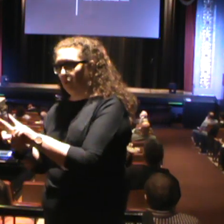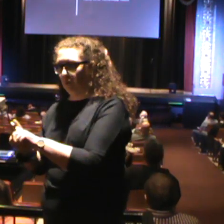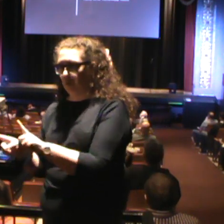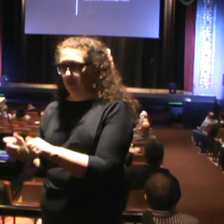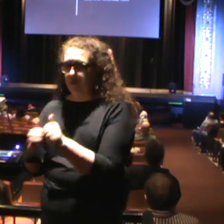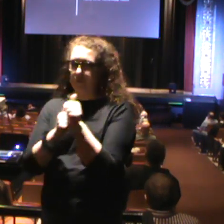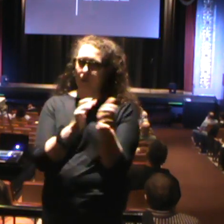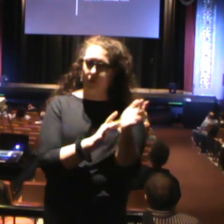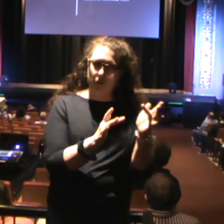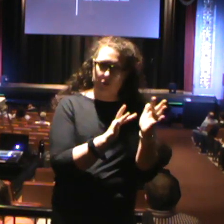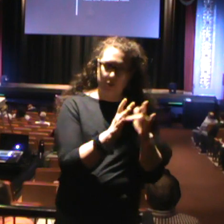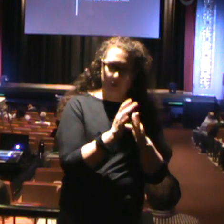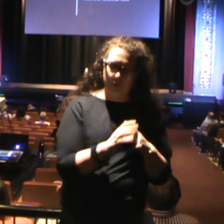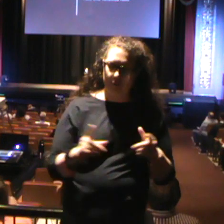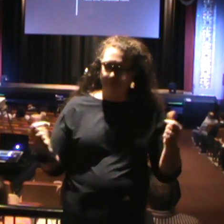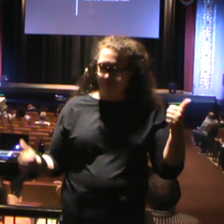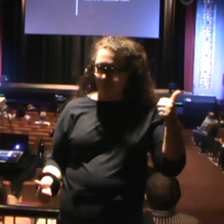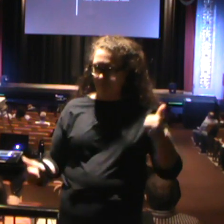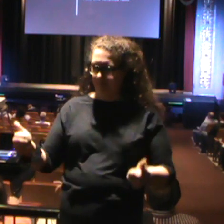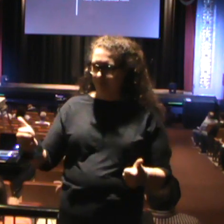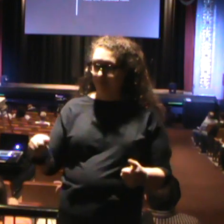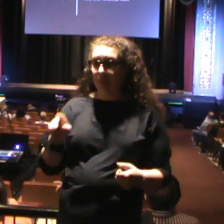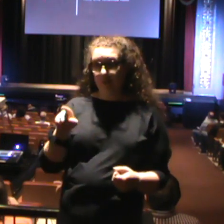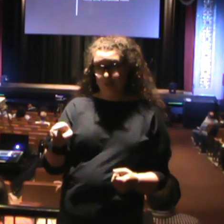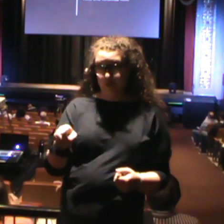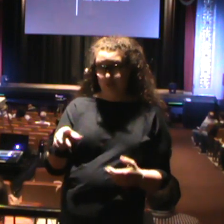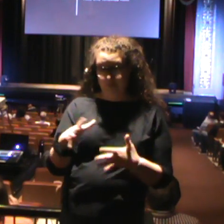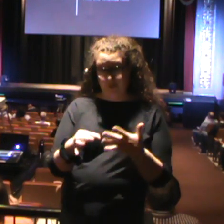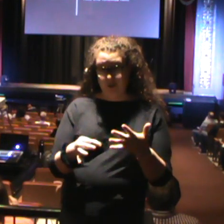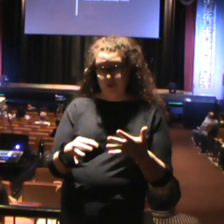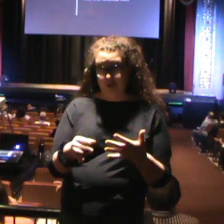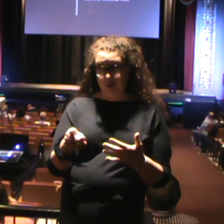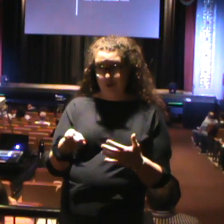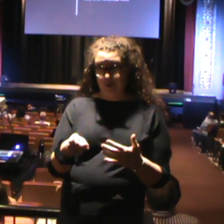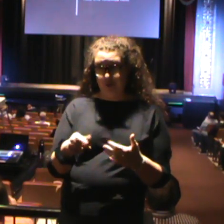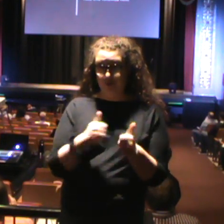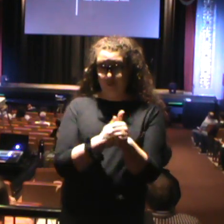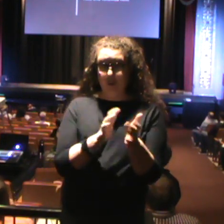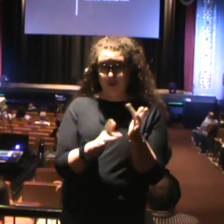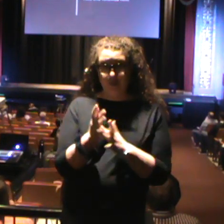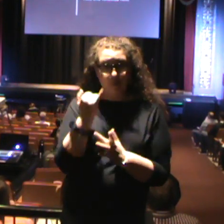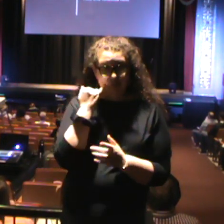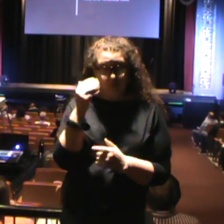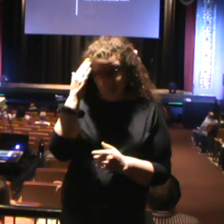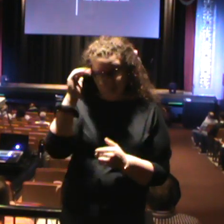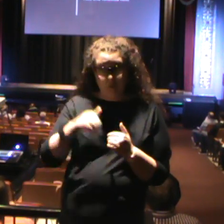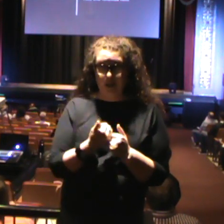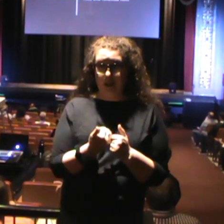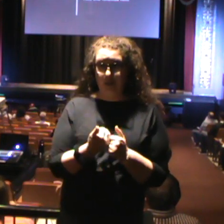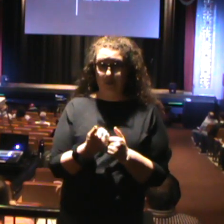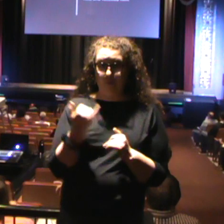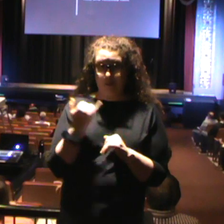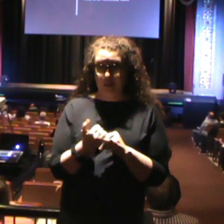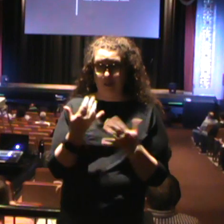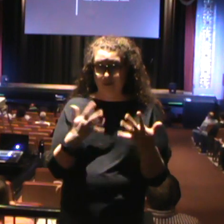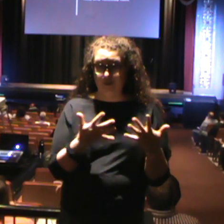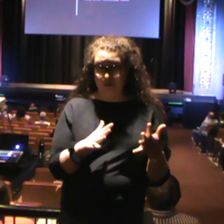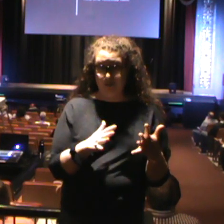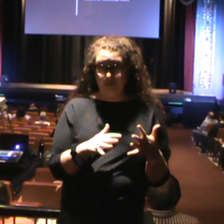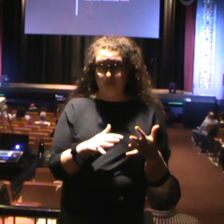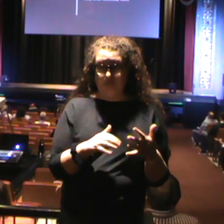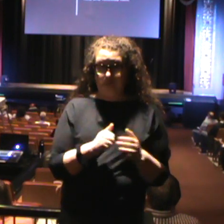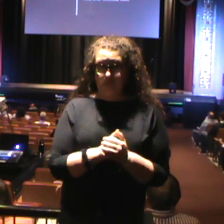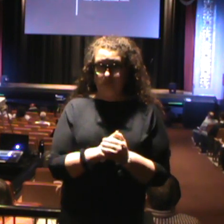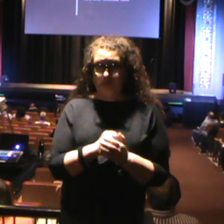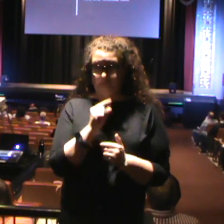Think about this. Would you follow Jesus if you knew how it would all end? And poorly? Think about this.